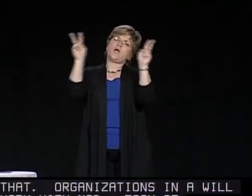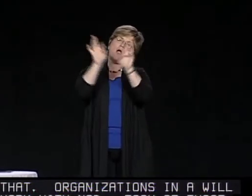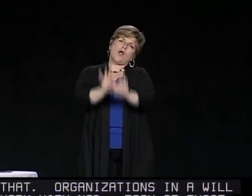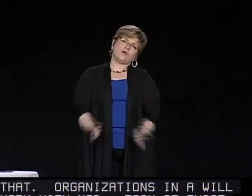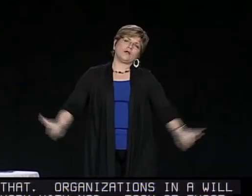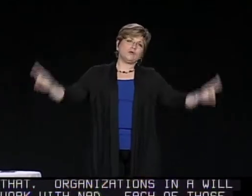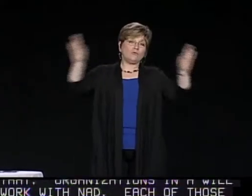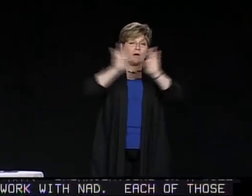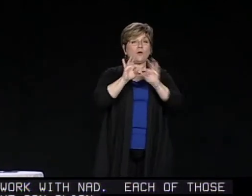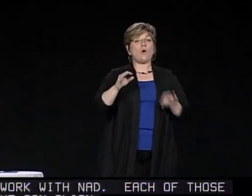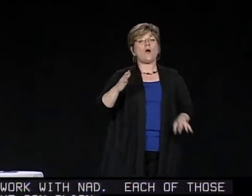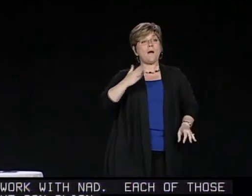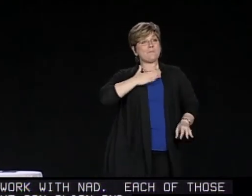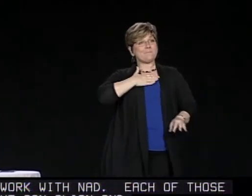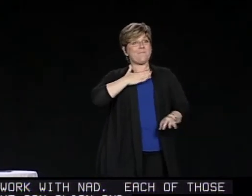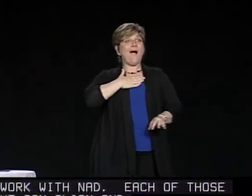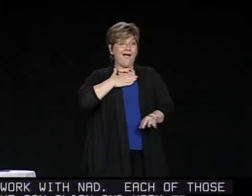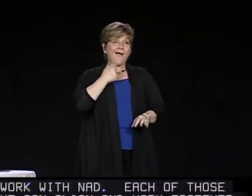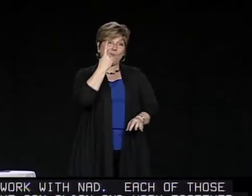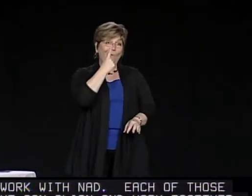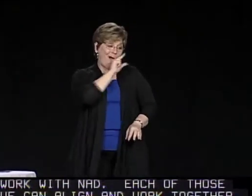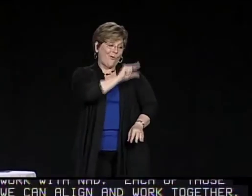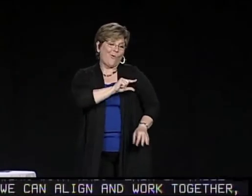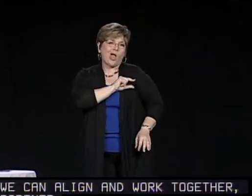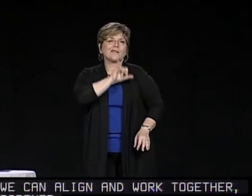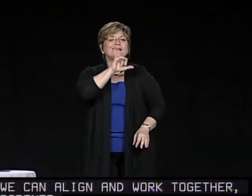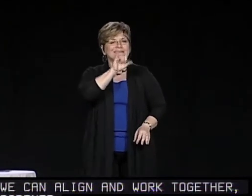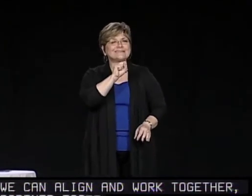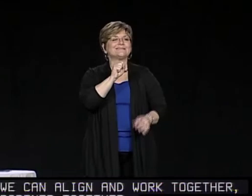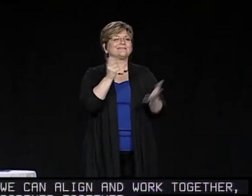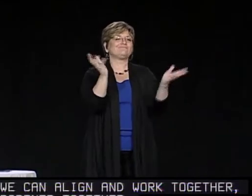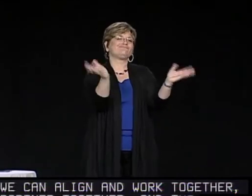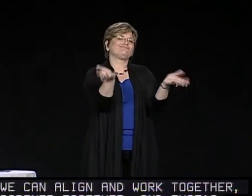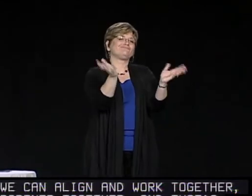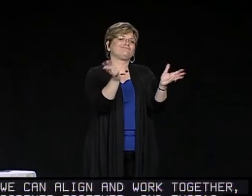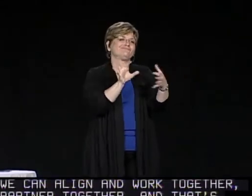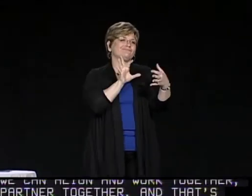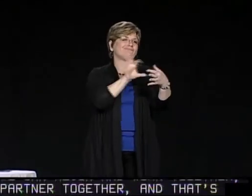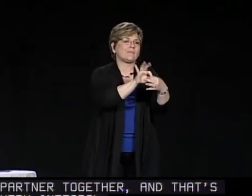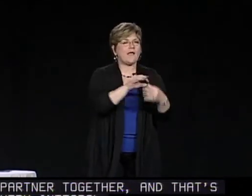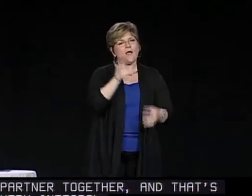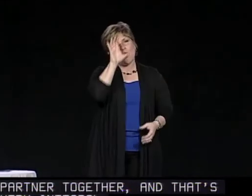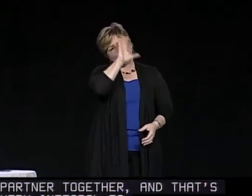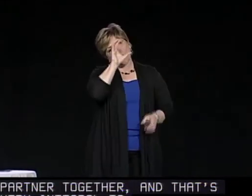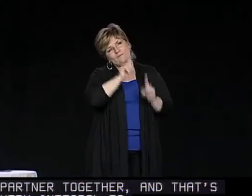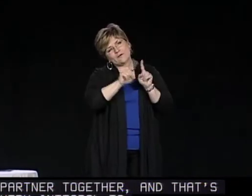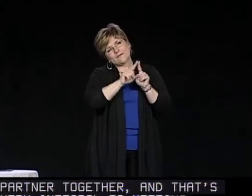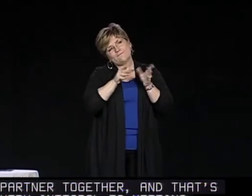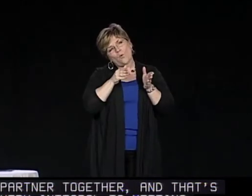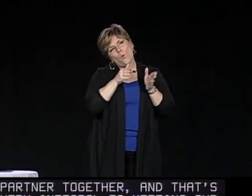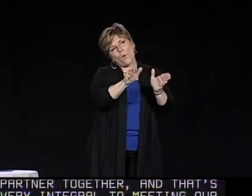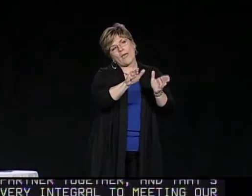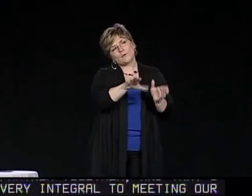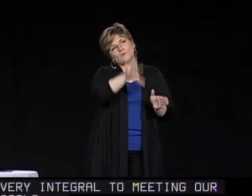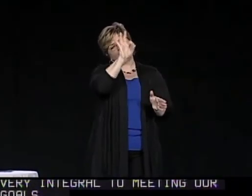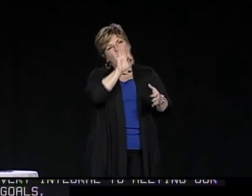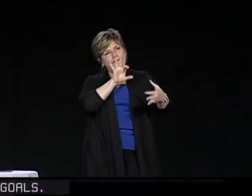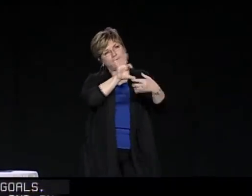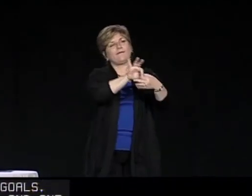together, partner together. And that's very integral to meeting our goals. And one of my qualities is being able